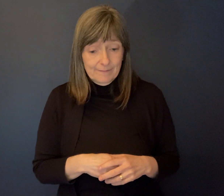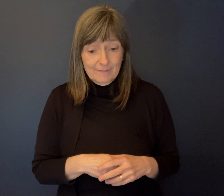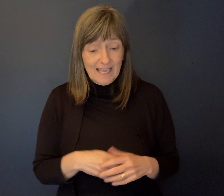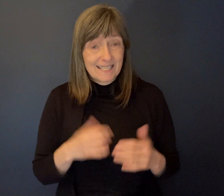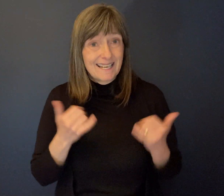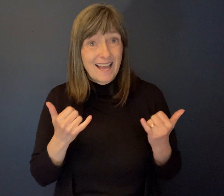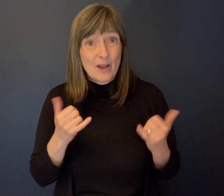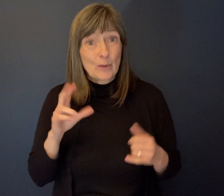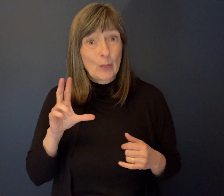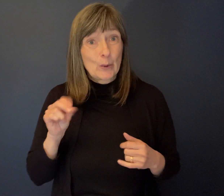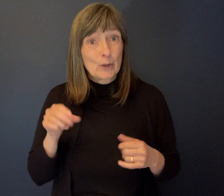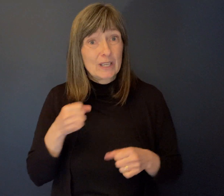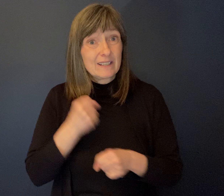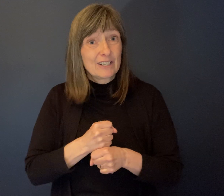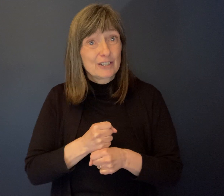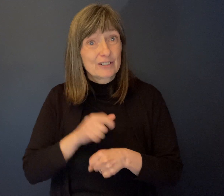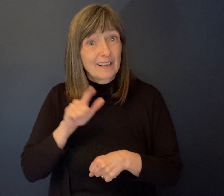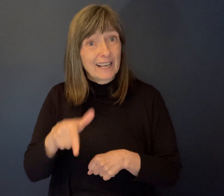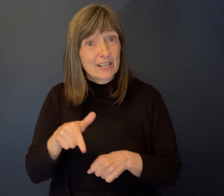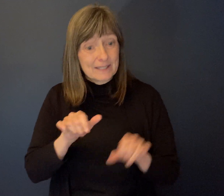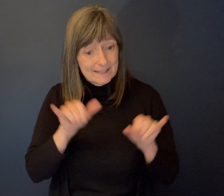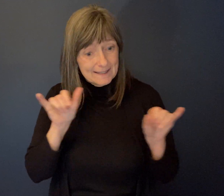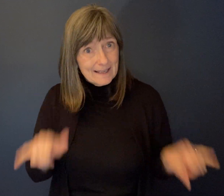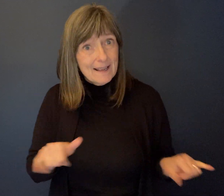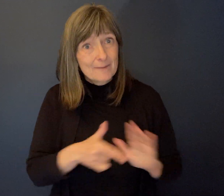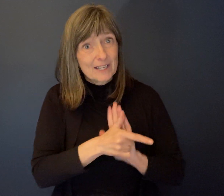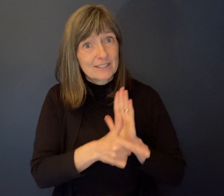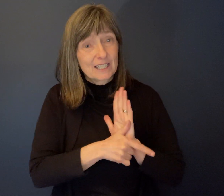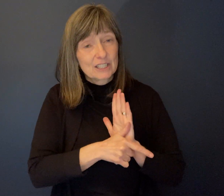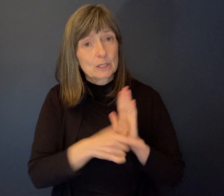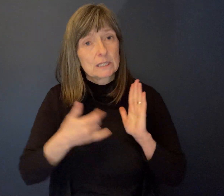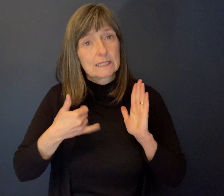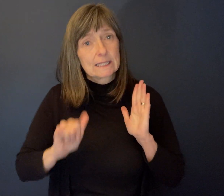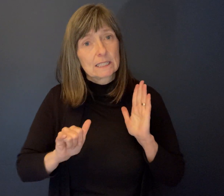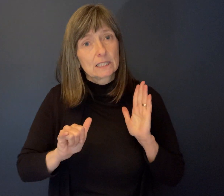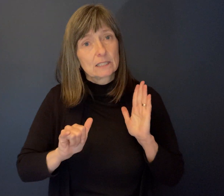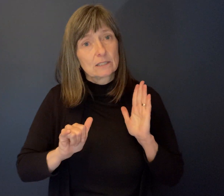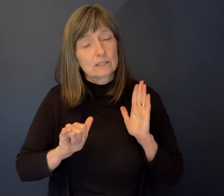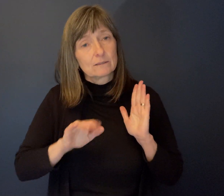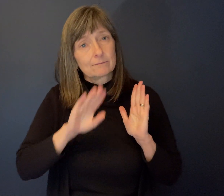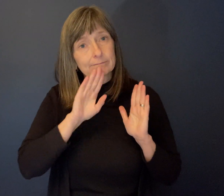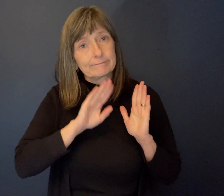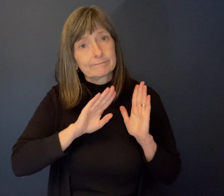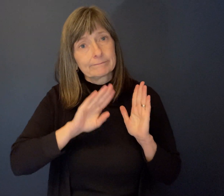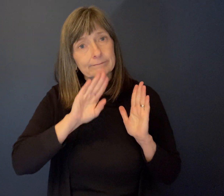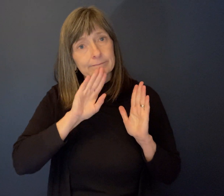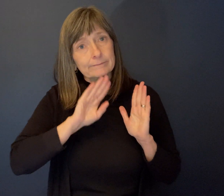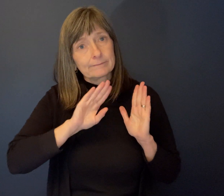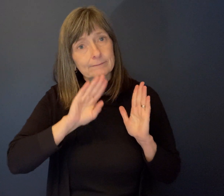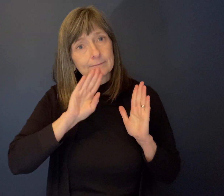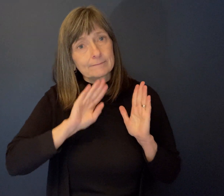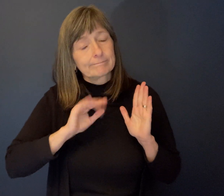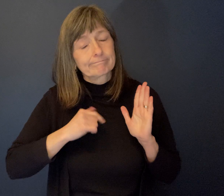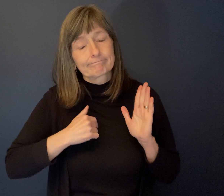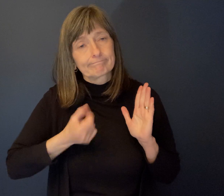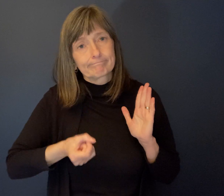years with this legislation and we're still struggling. I don't understand. I don't understand how we can